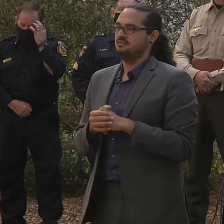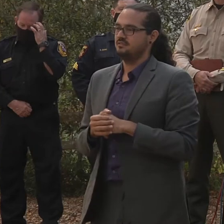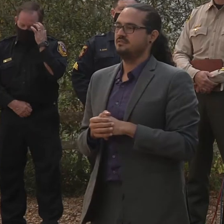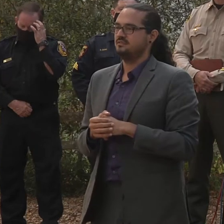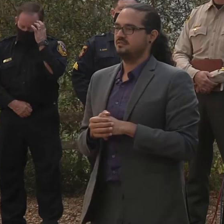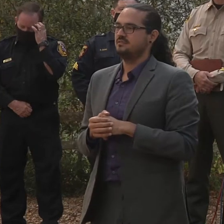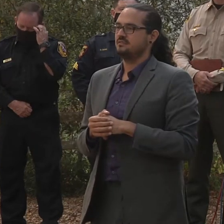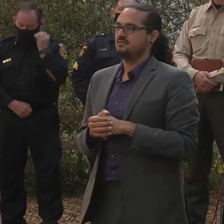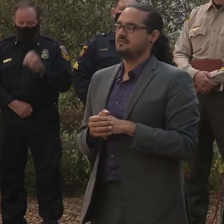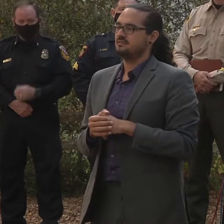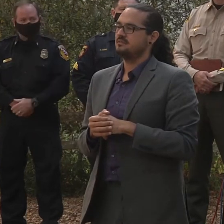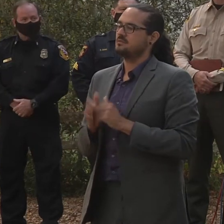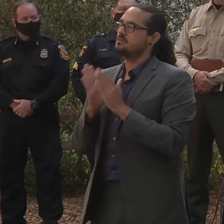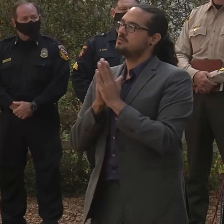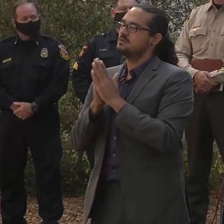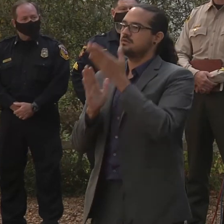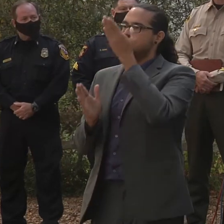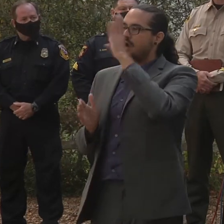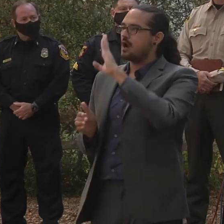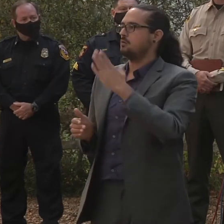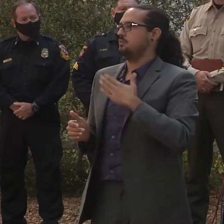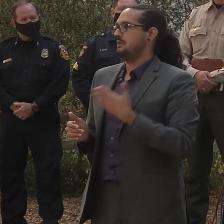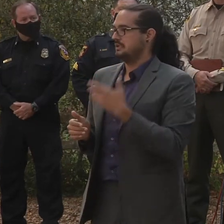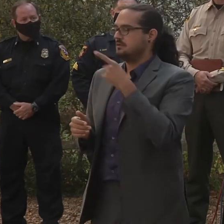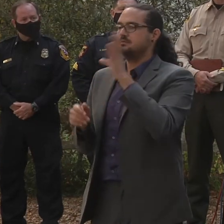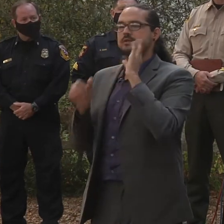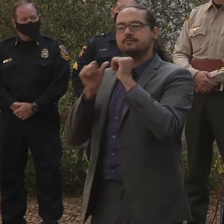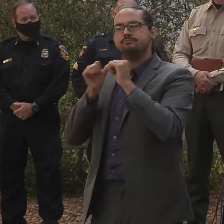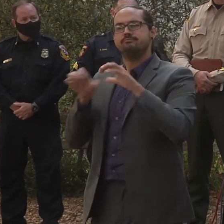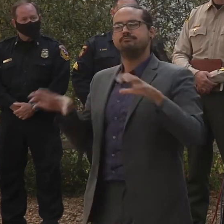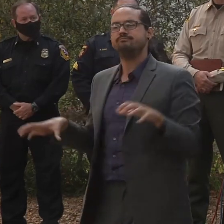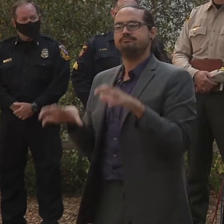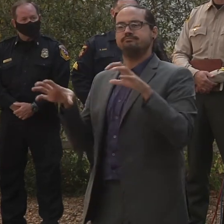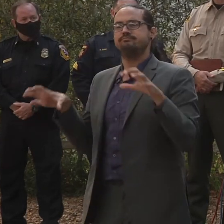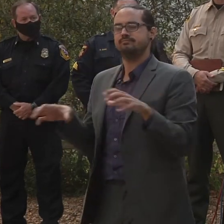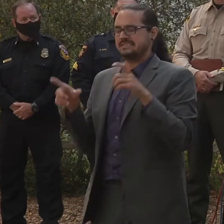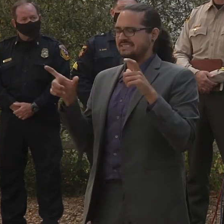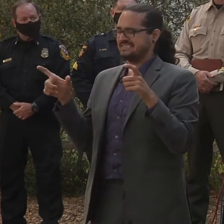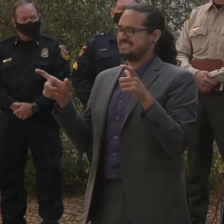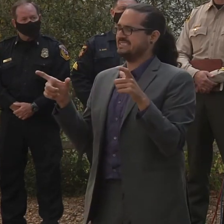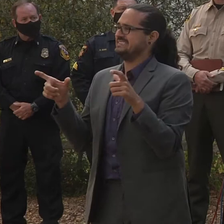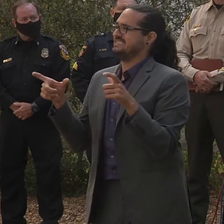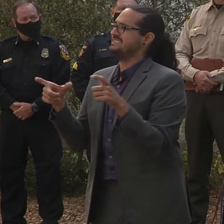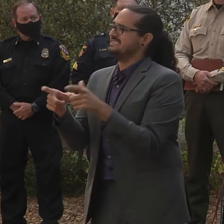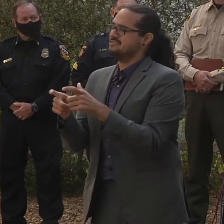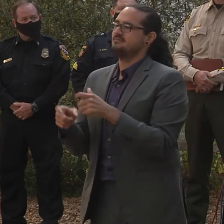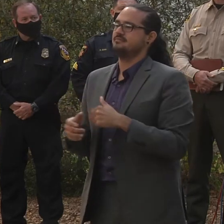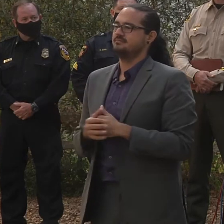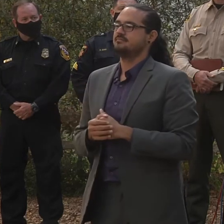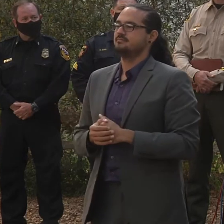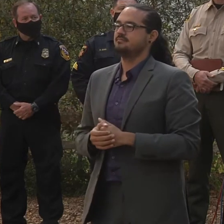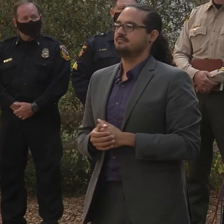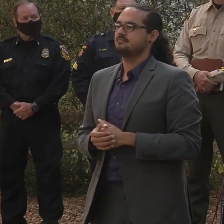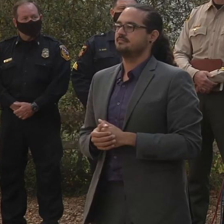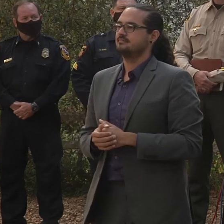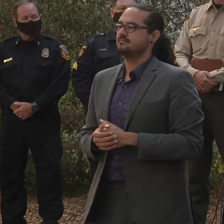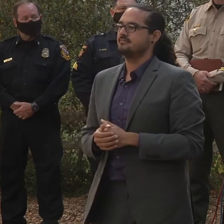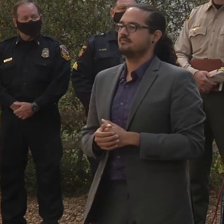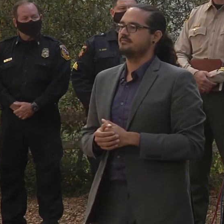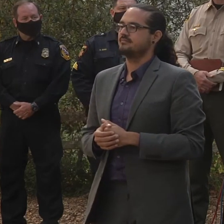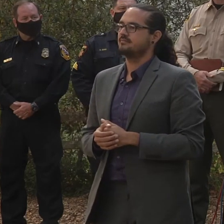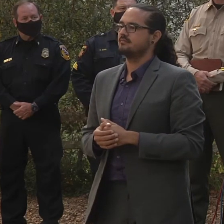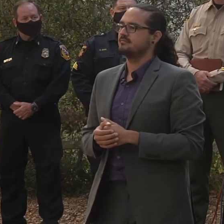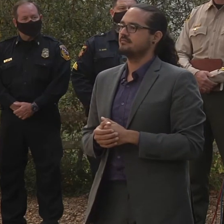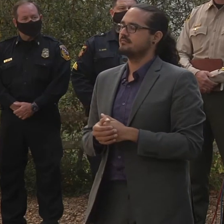we will continue this progress. But for everything that you made me aware of